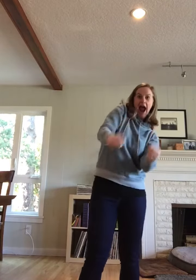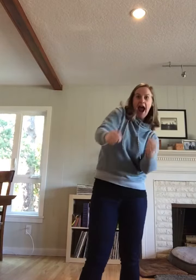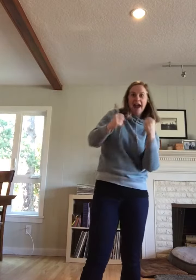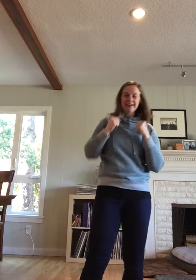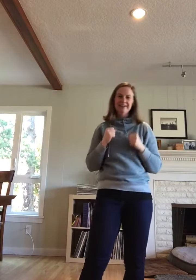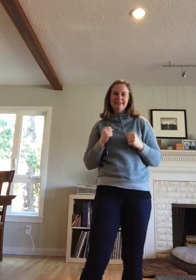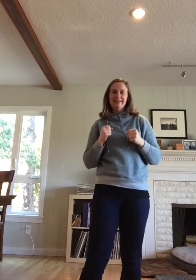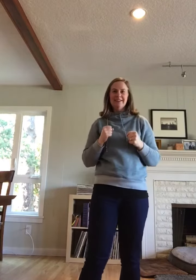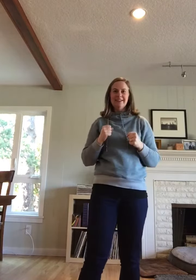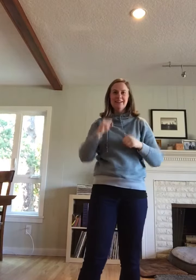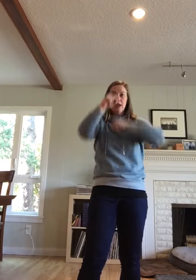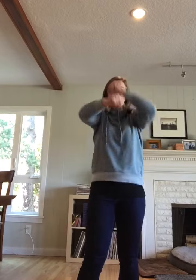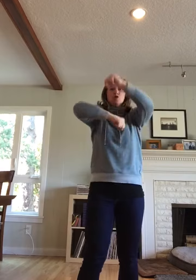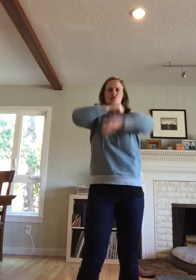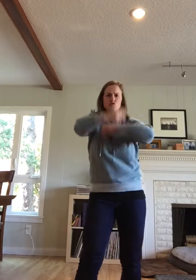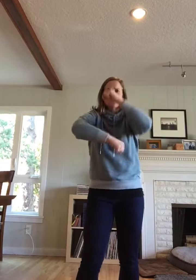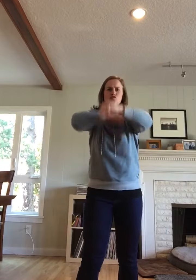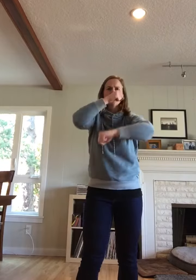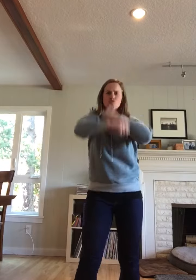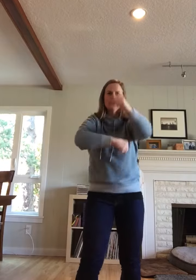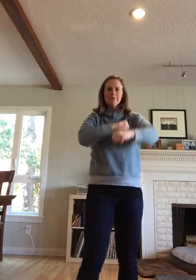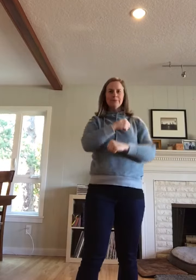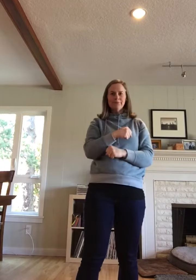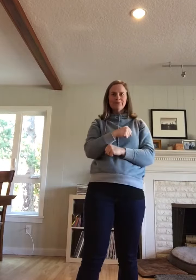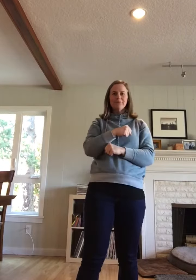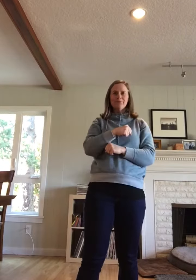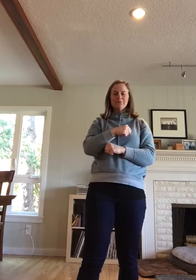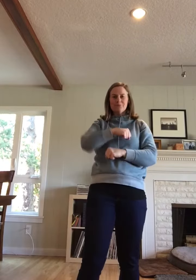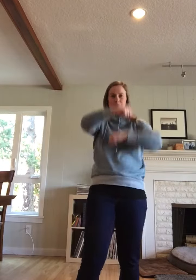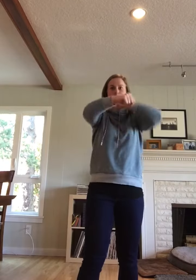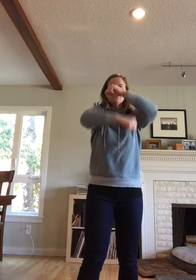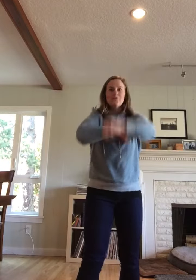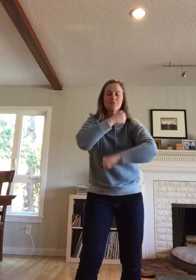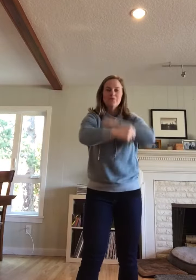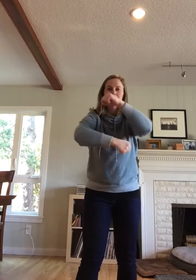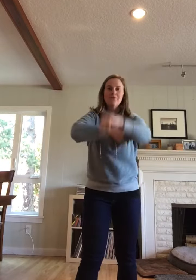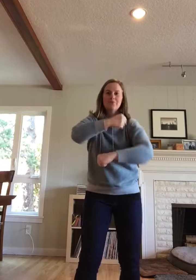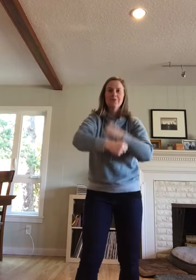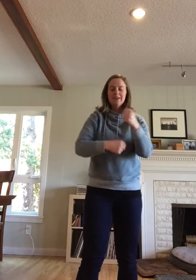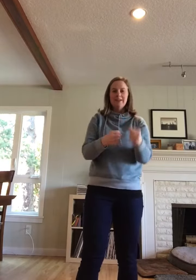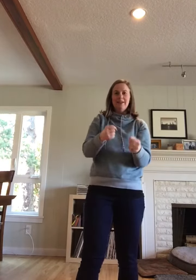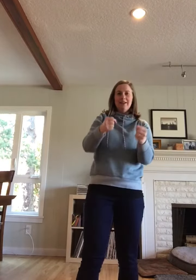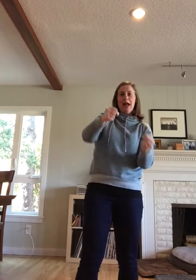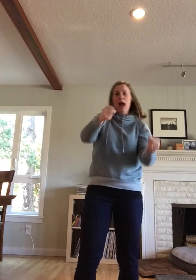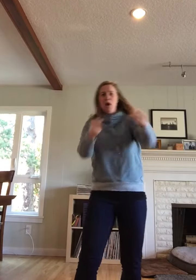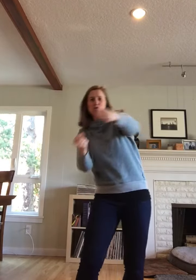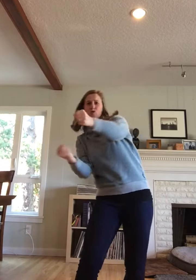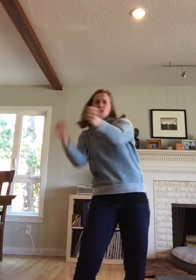And the engine blasts. And the engine blasts. Look out! Don't crash!